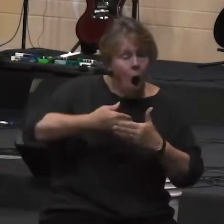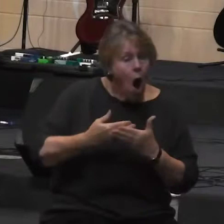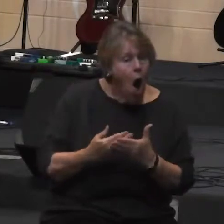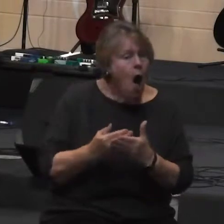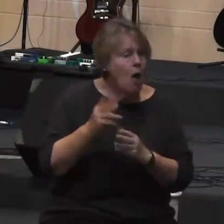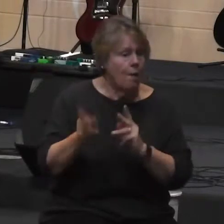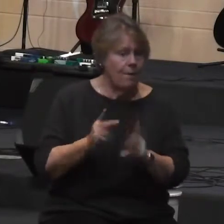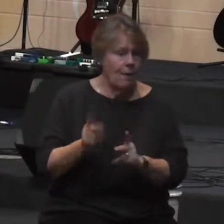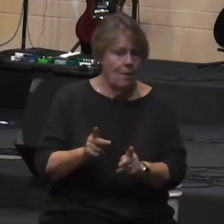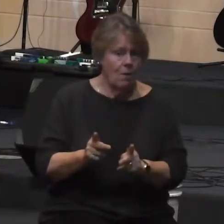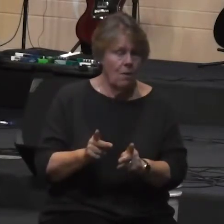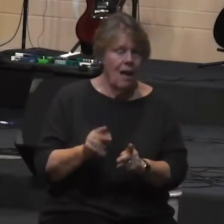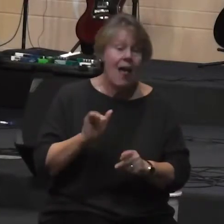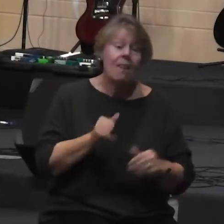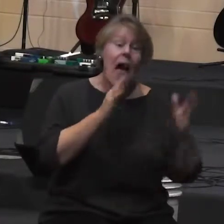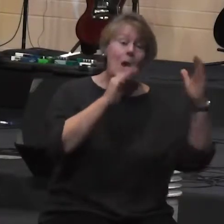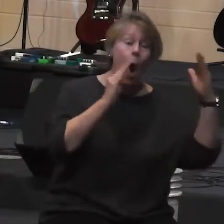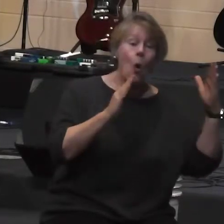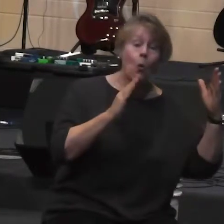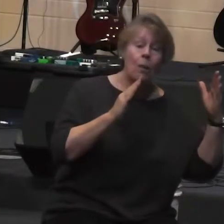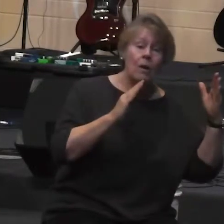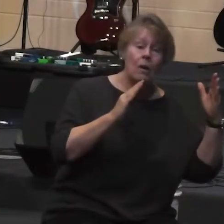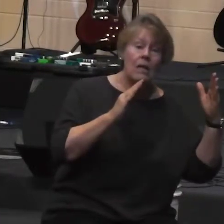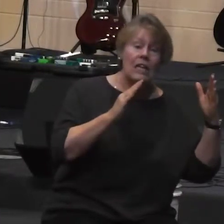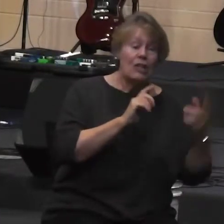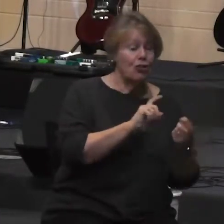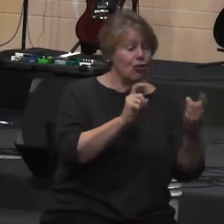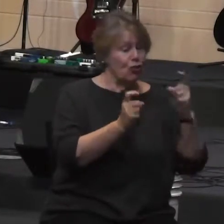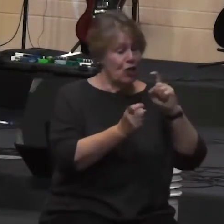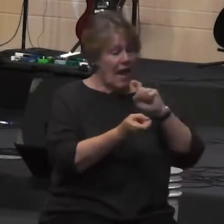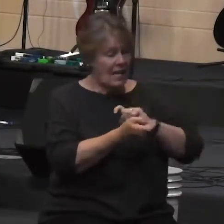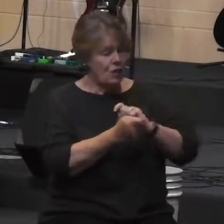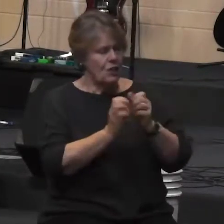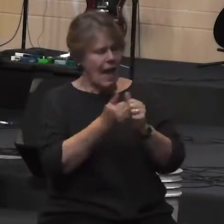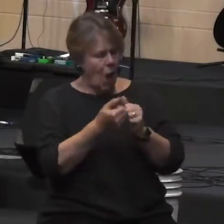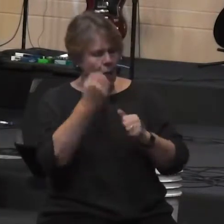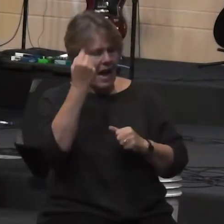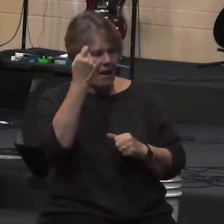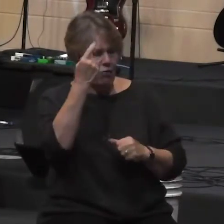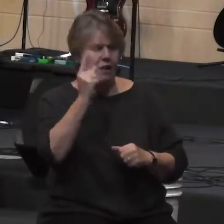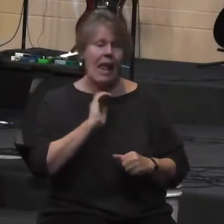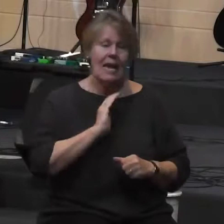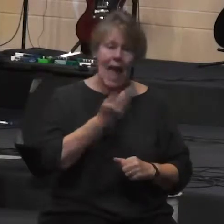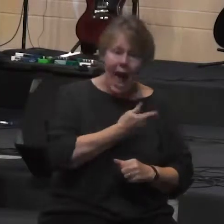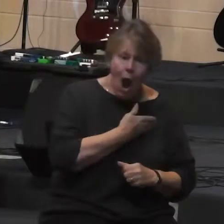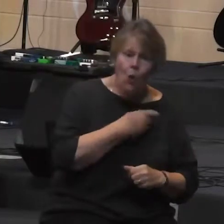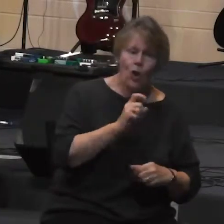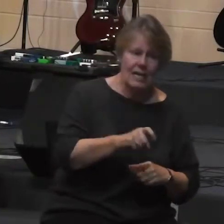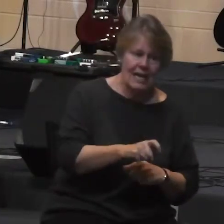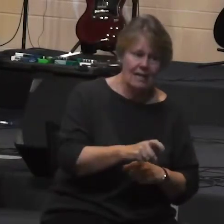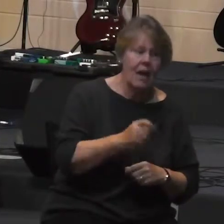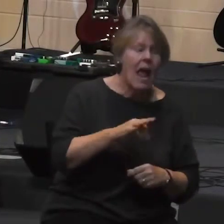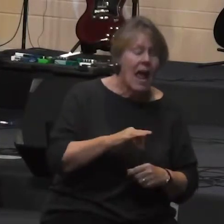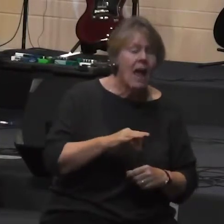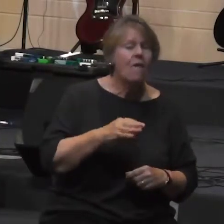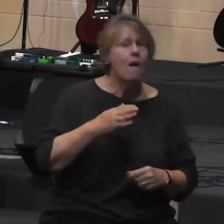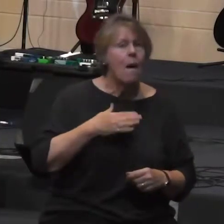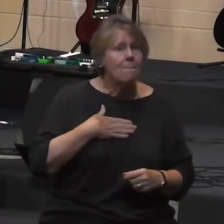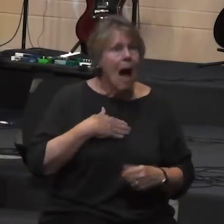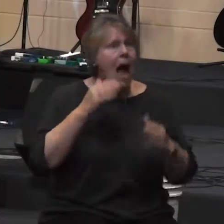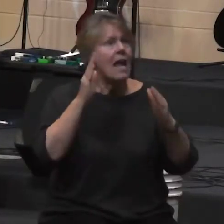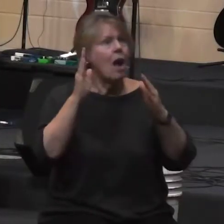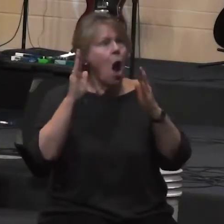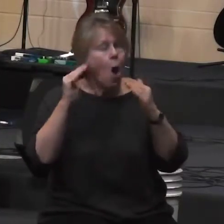our understanding of our needs if my deepest hope is for the good of all people then that